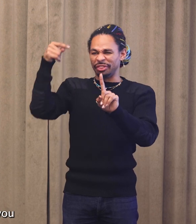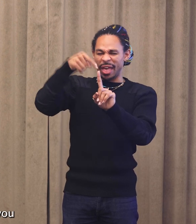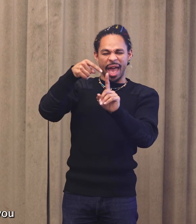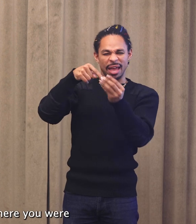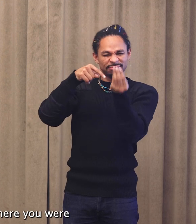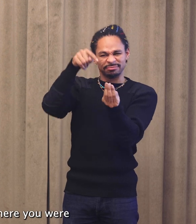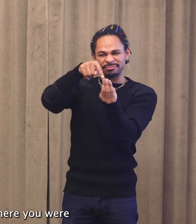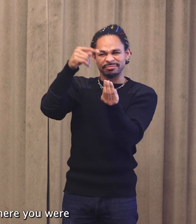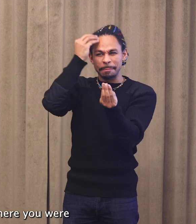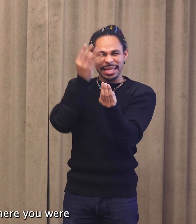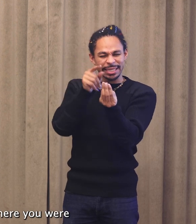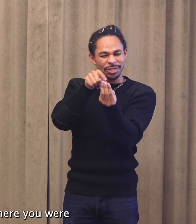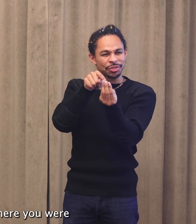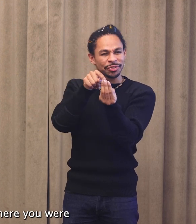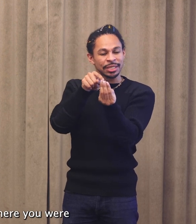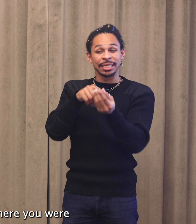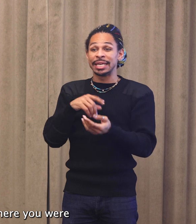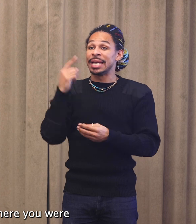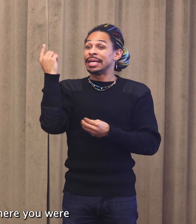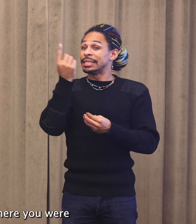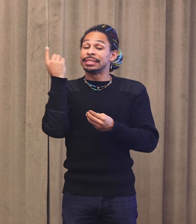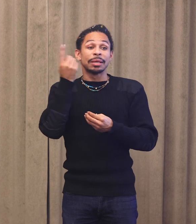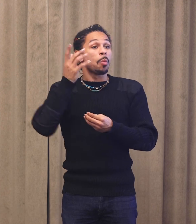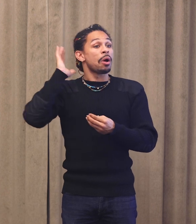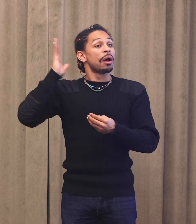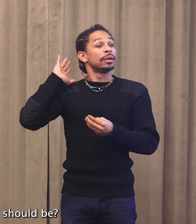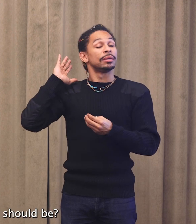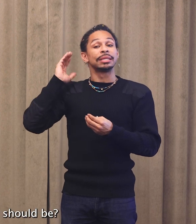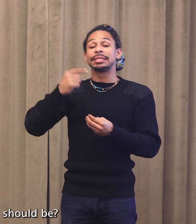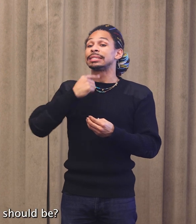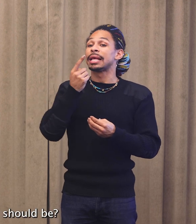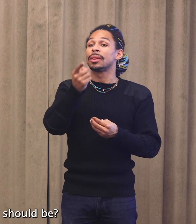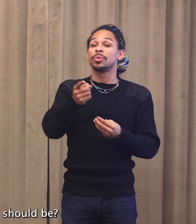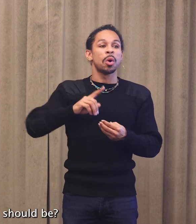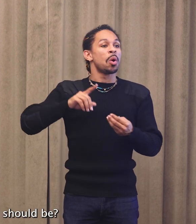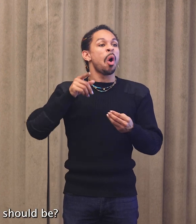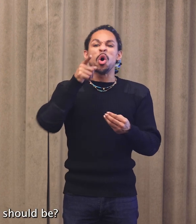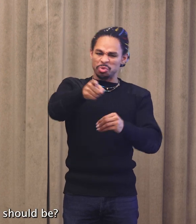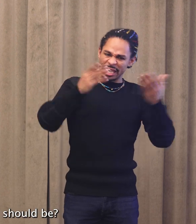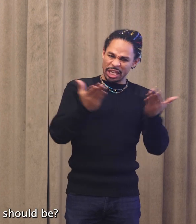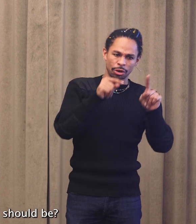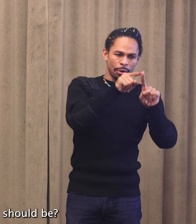Were you given a line of where you were and where you should be?